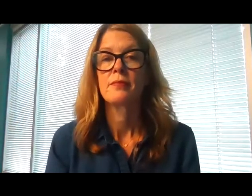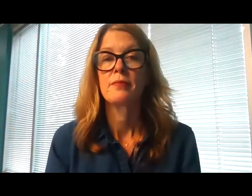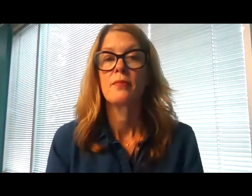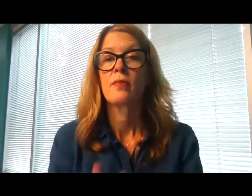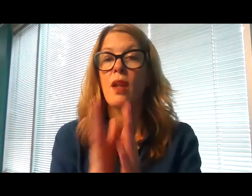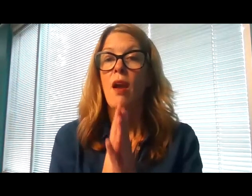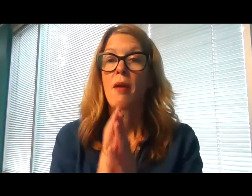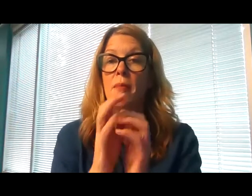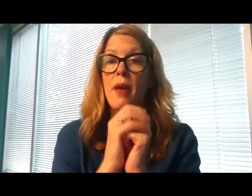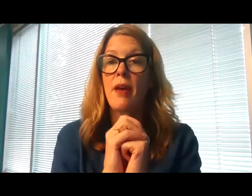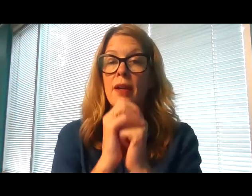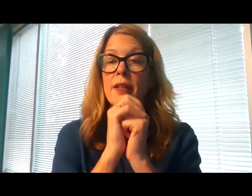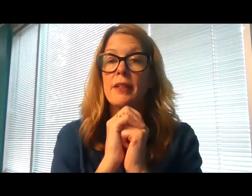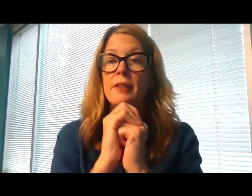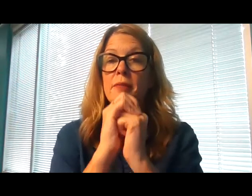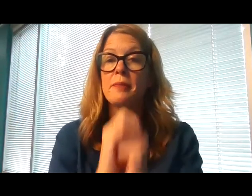Amen. Amen.